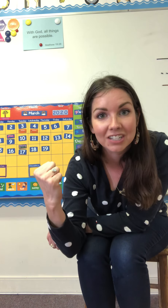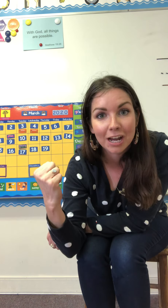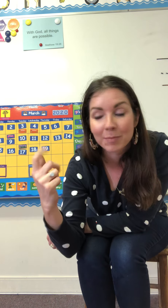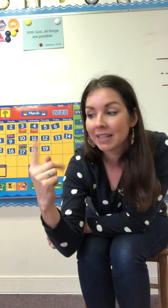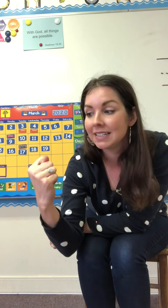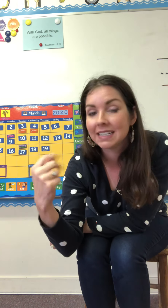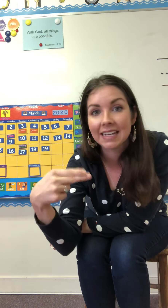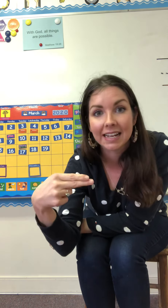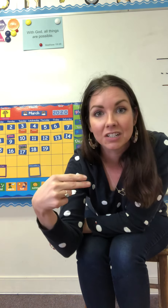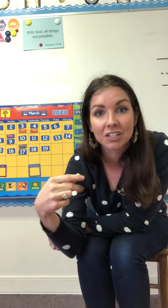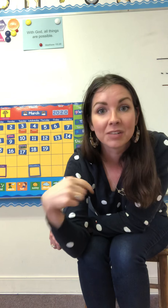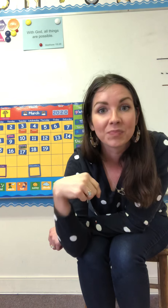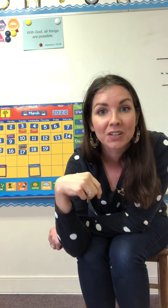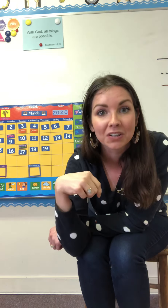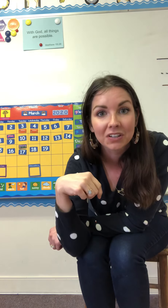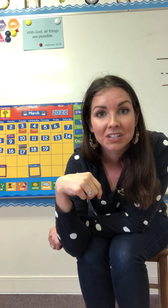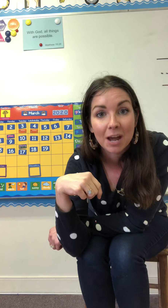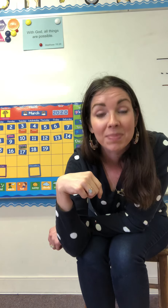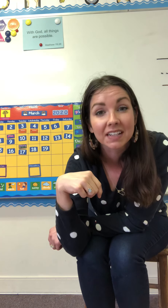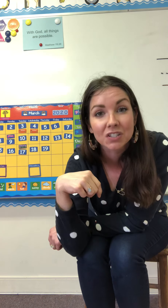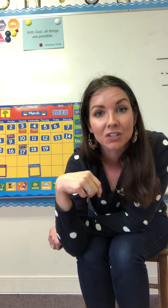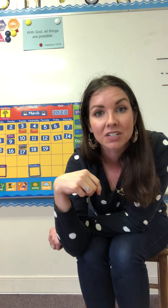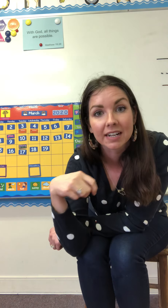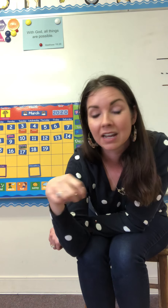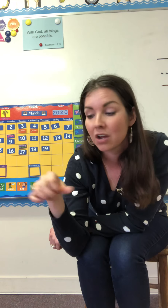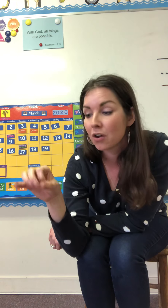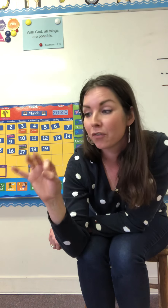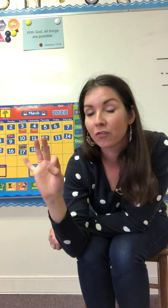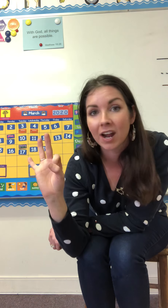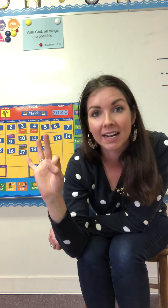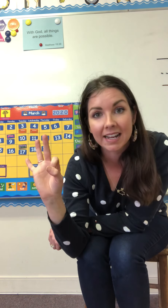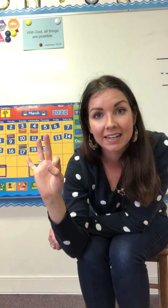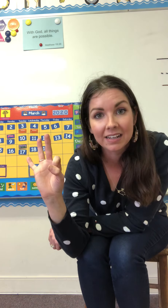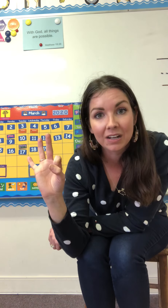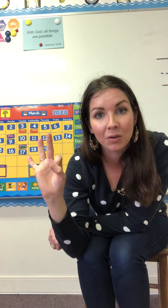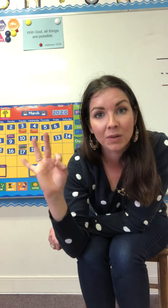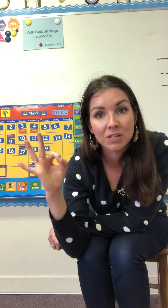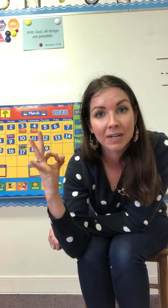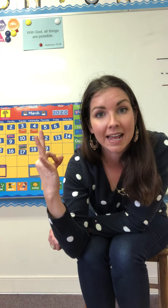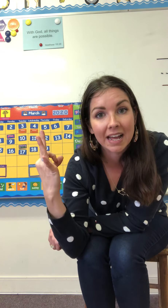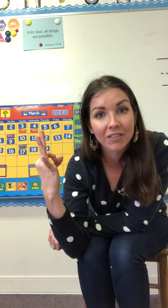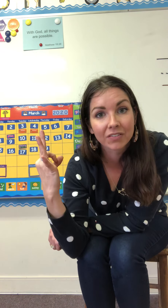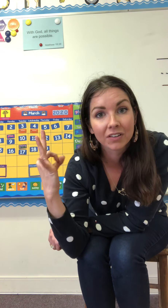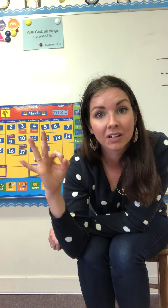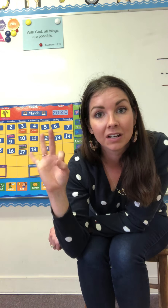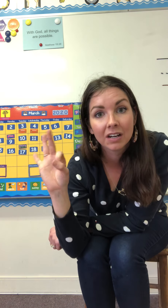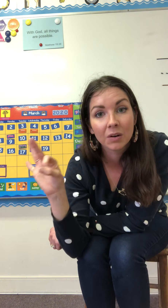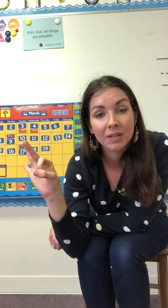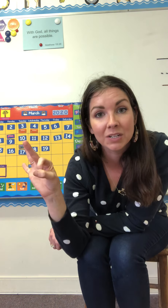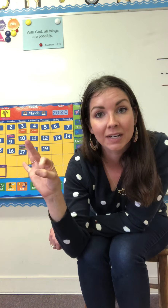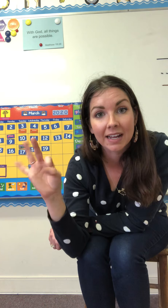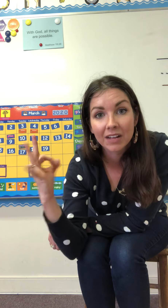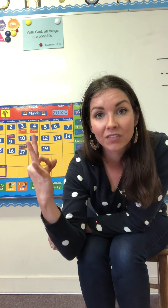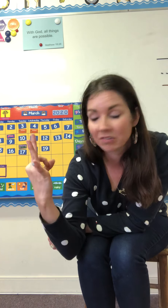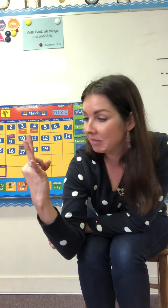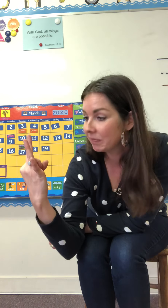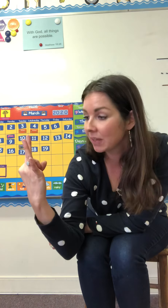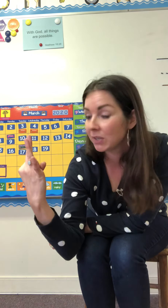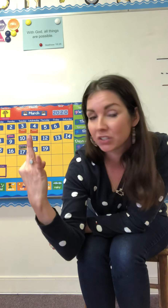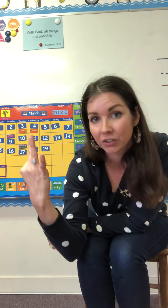job TH good job that's Thursday Friday we do an F we do an F and we turn